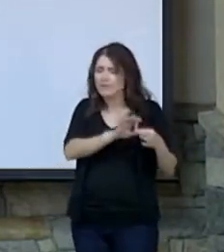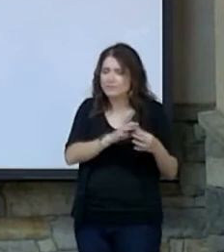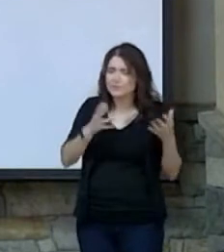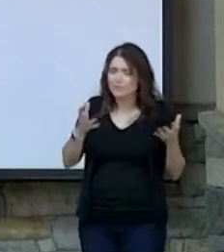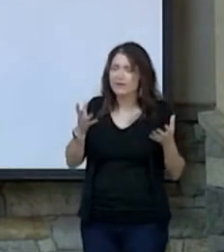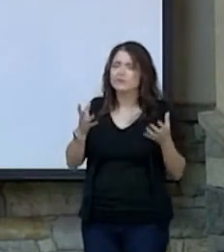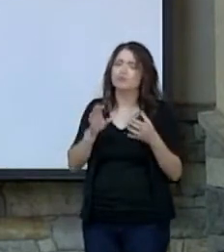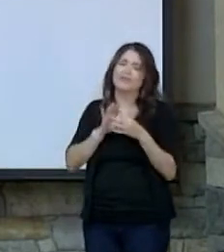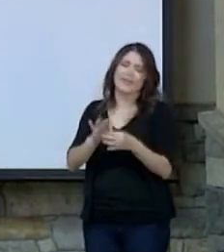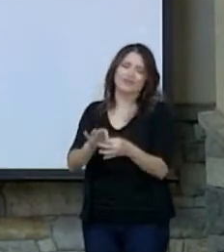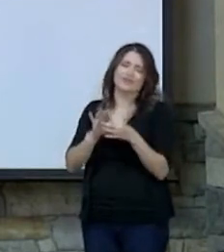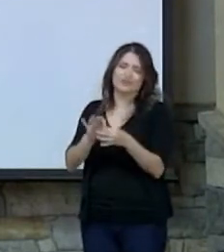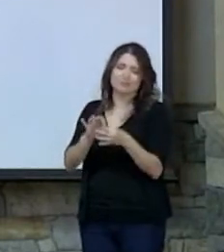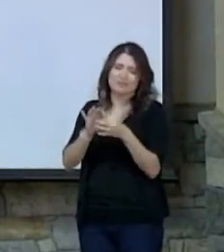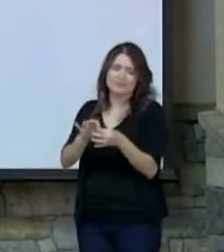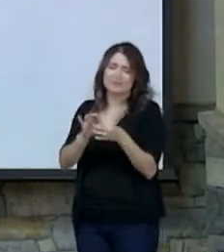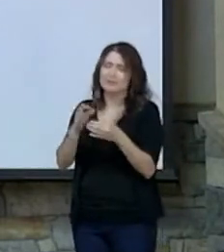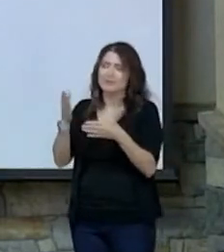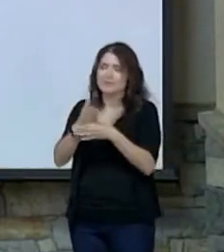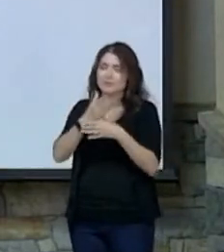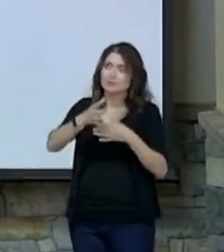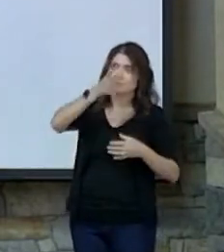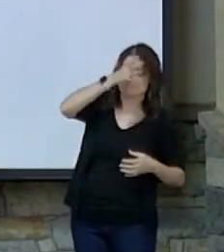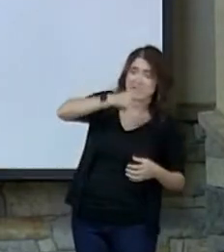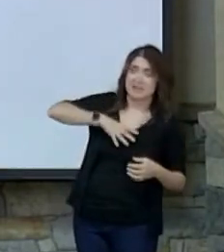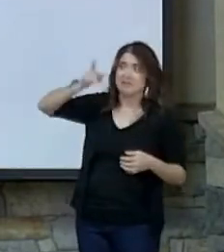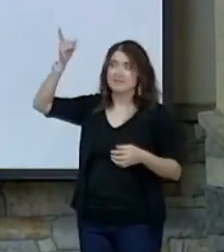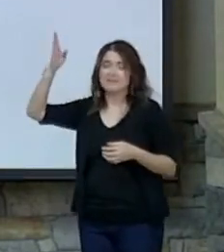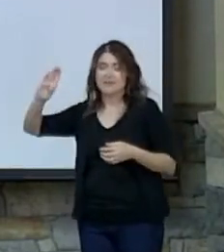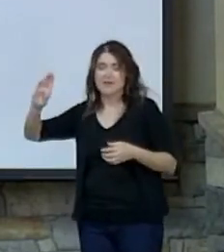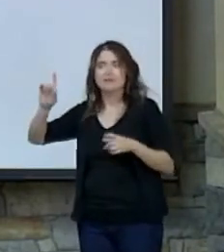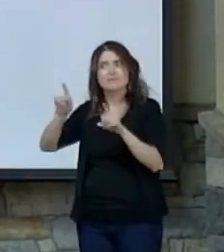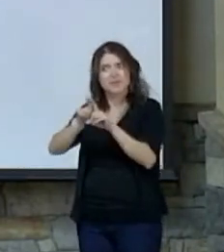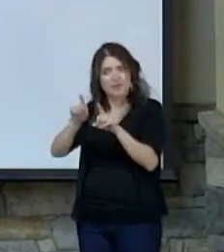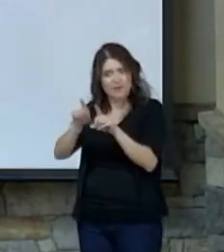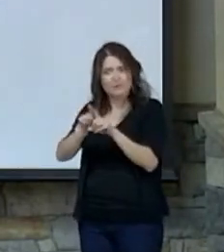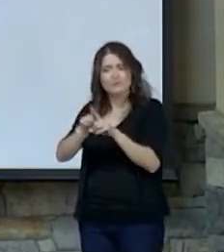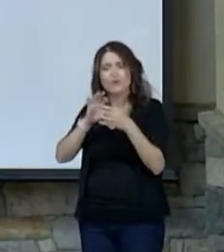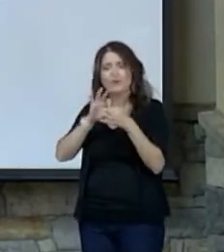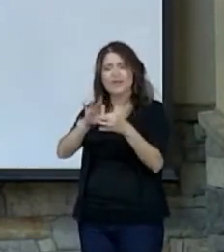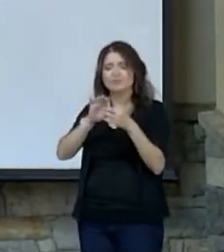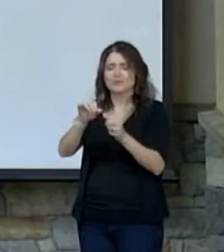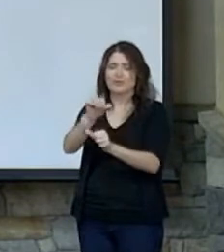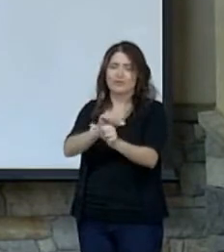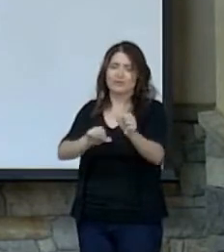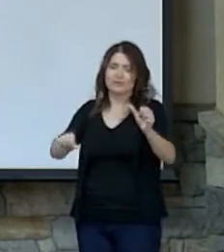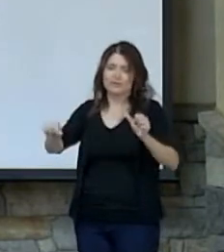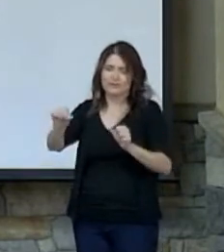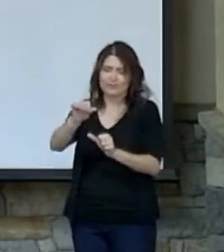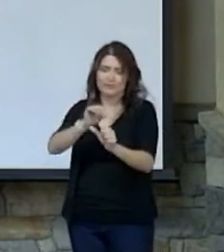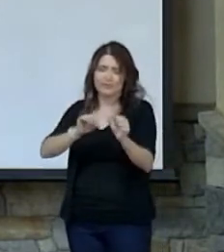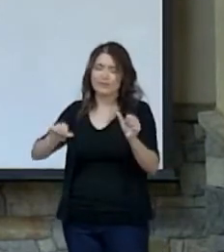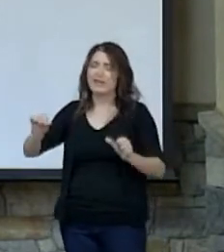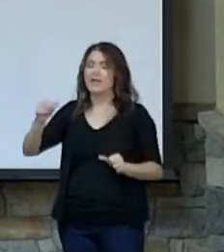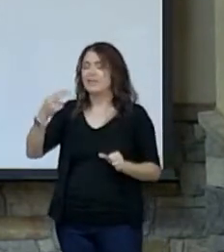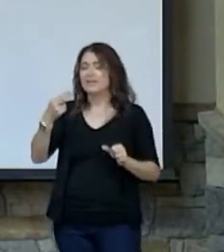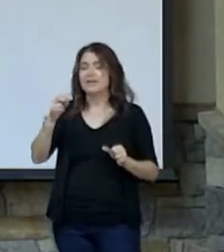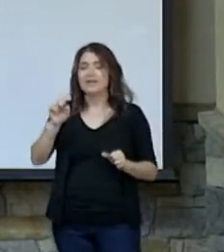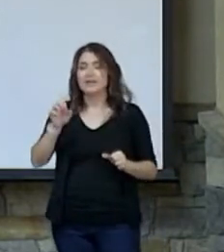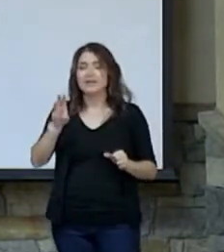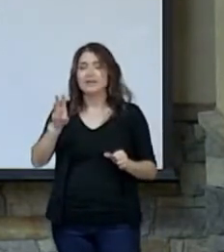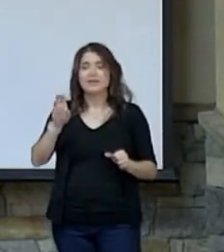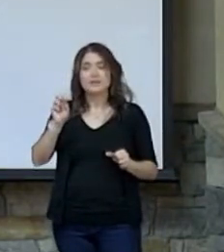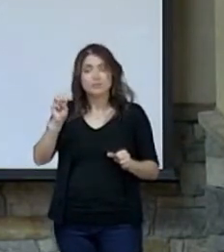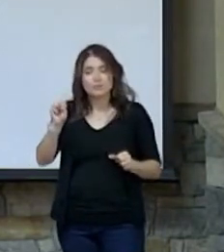Relationships between man and God, but even relationships between each other. And the Hebrews writer here talks